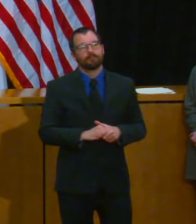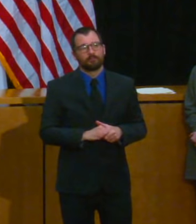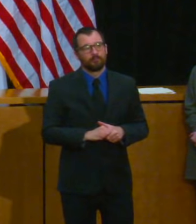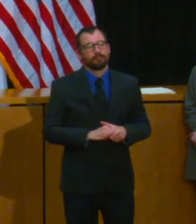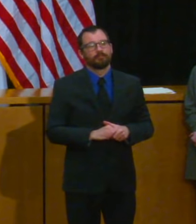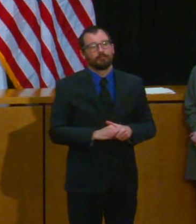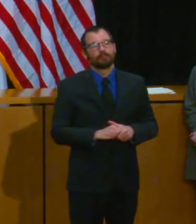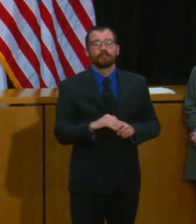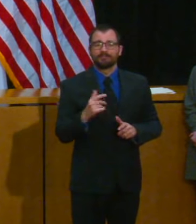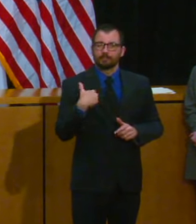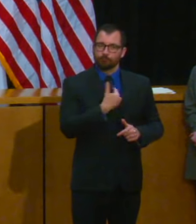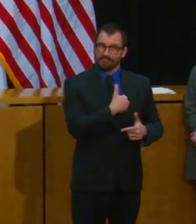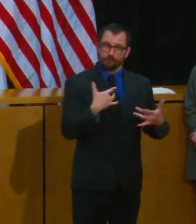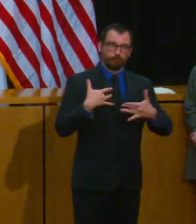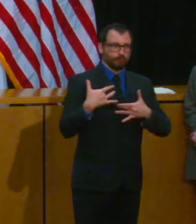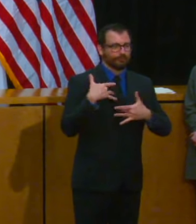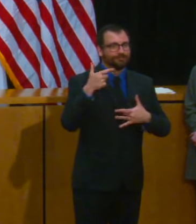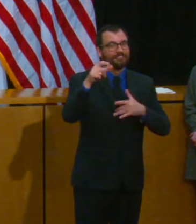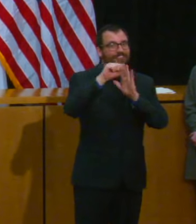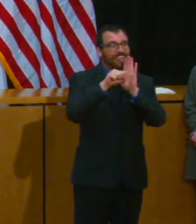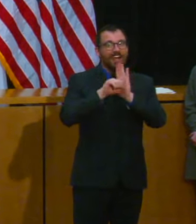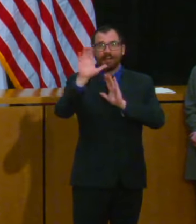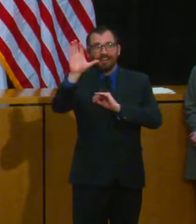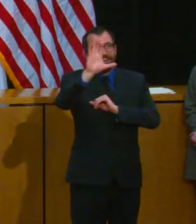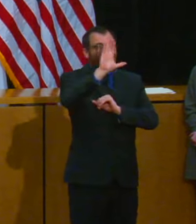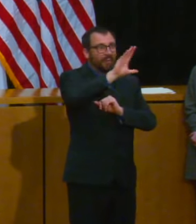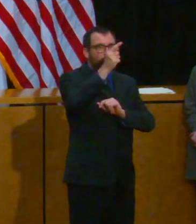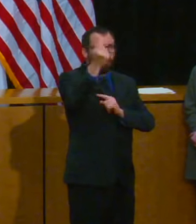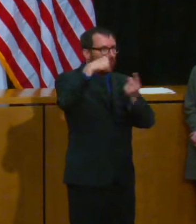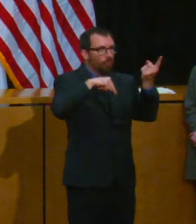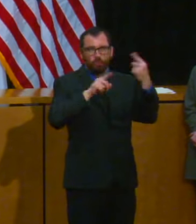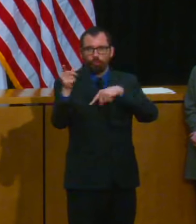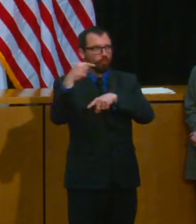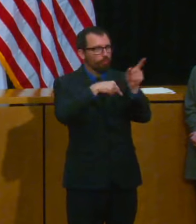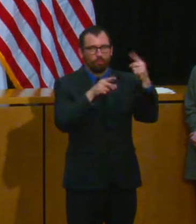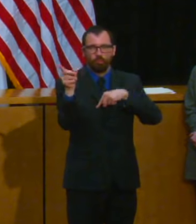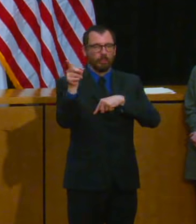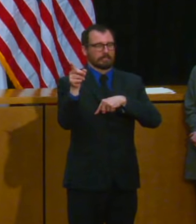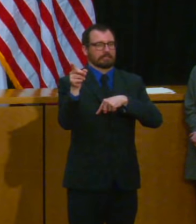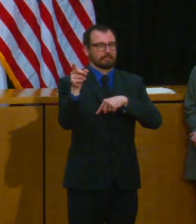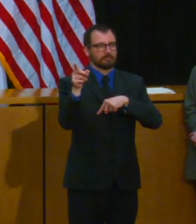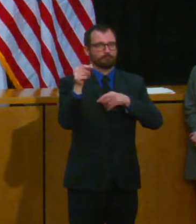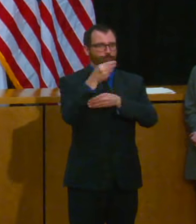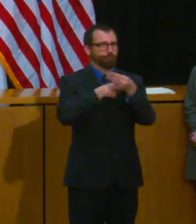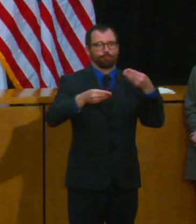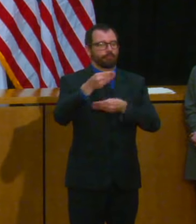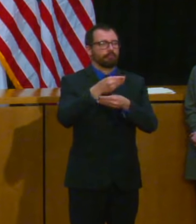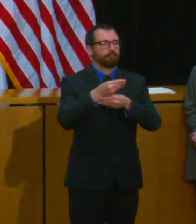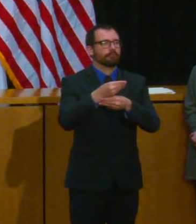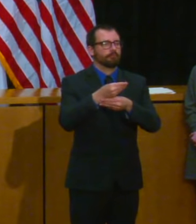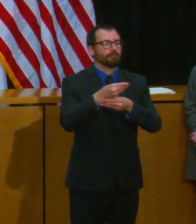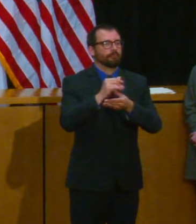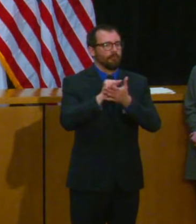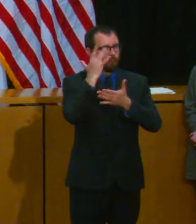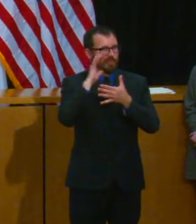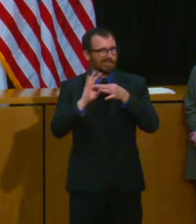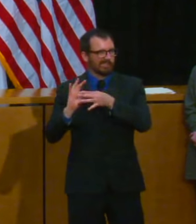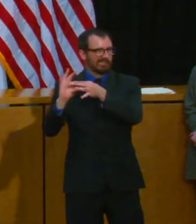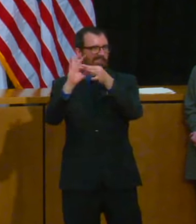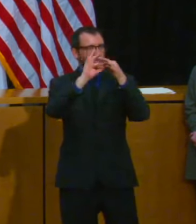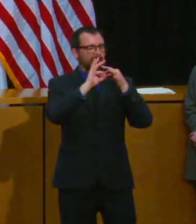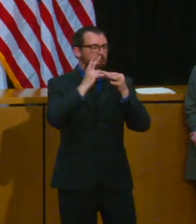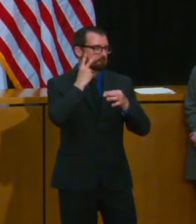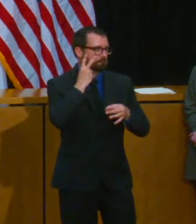they're talking about golf courses I understand state parks, barbershops, that kind of thing I don't think anybody's going to drive from